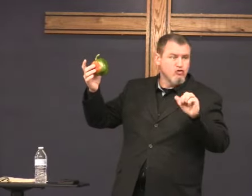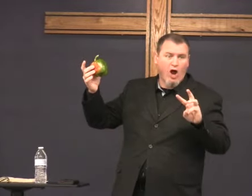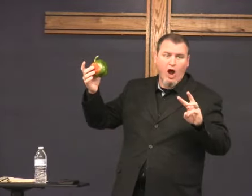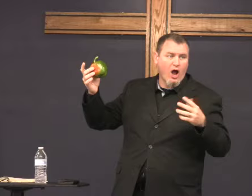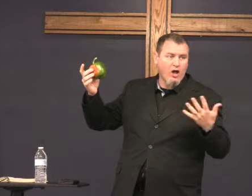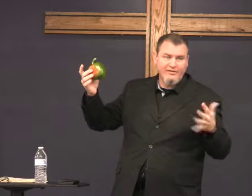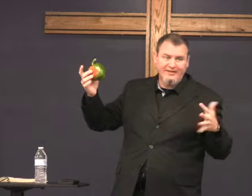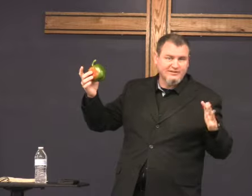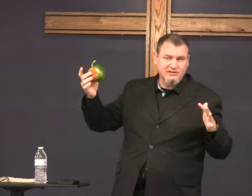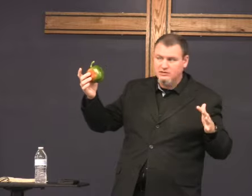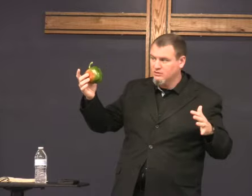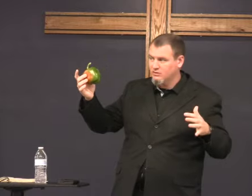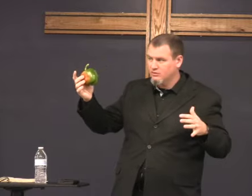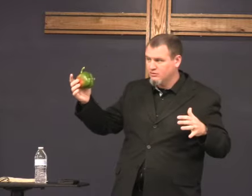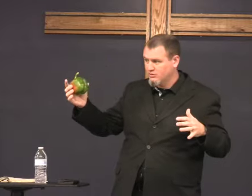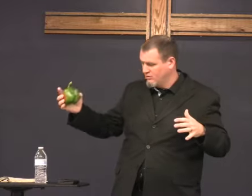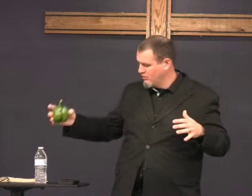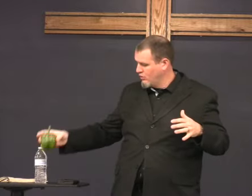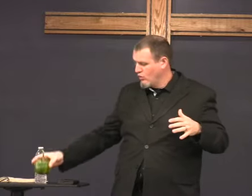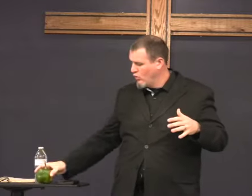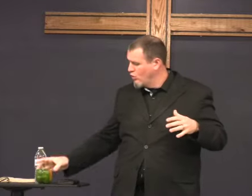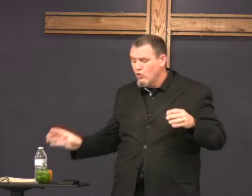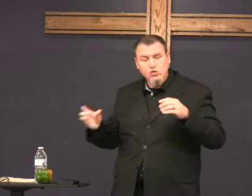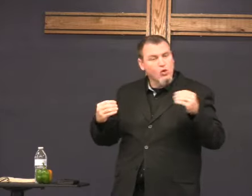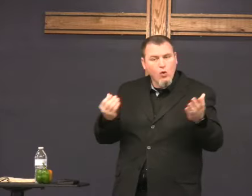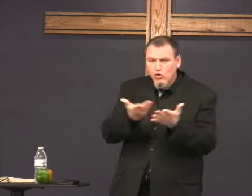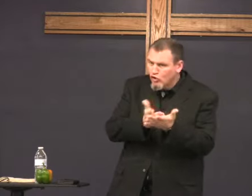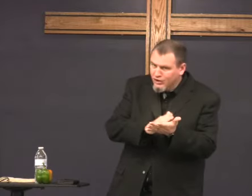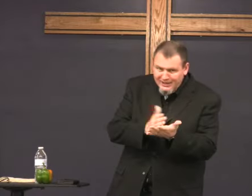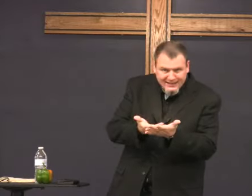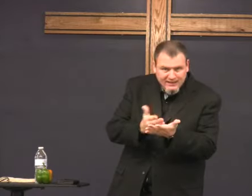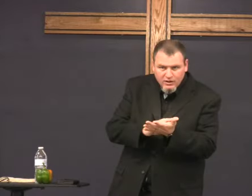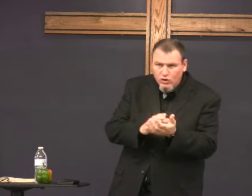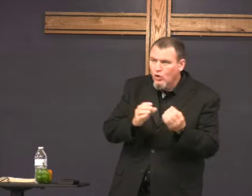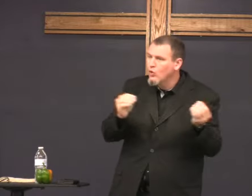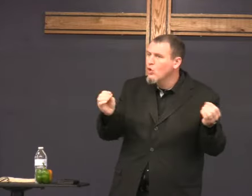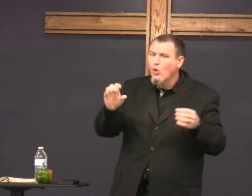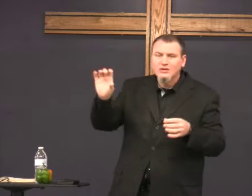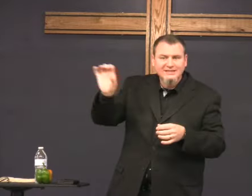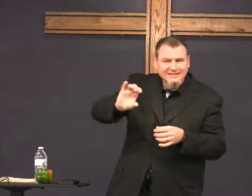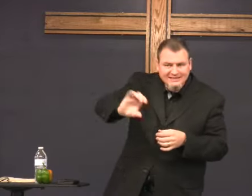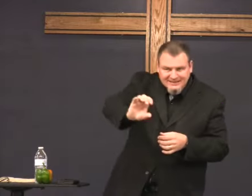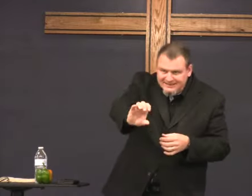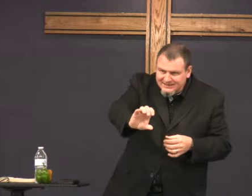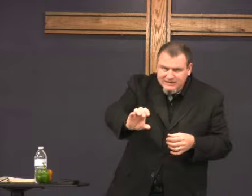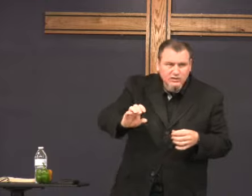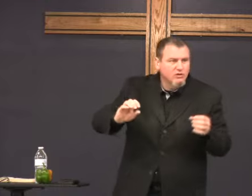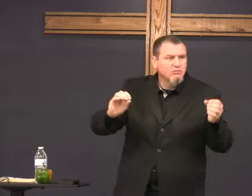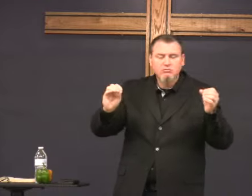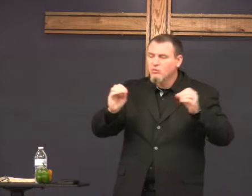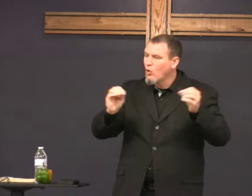just raw without cooking here without secret